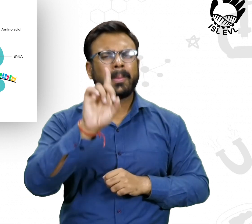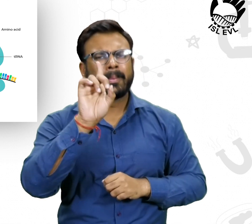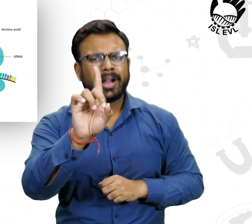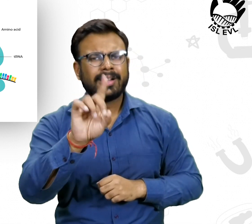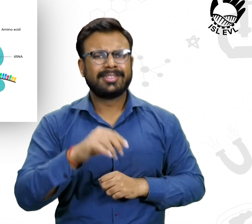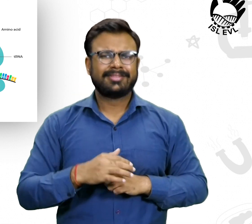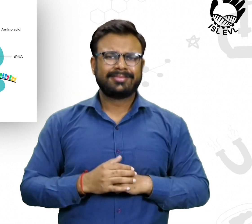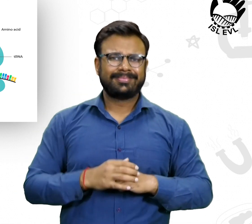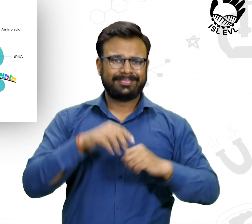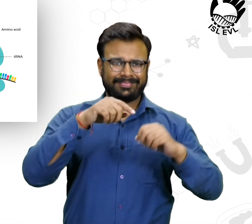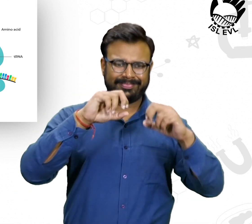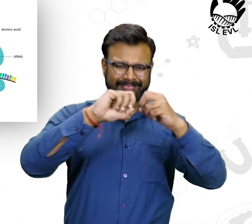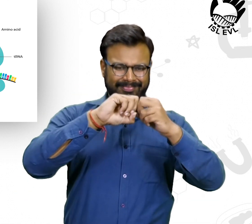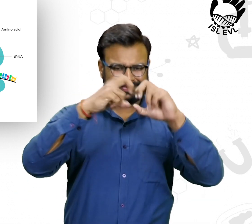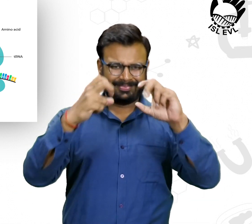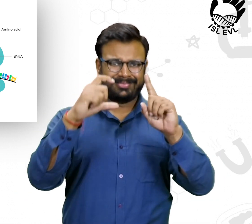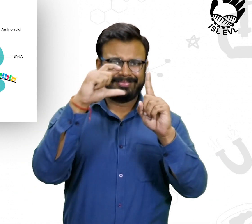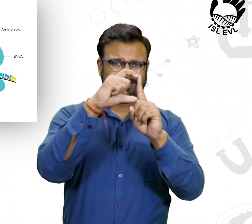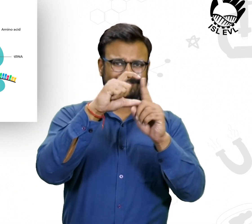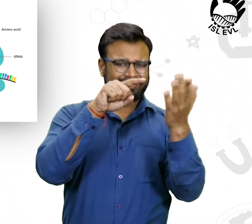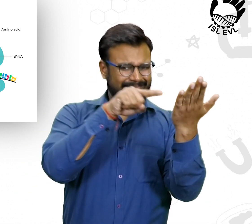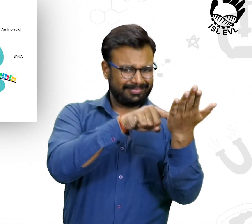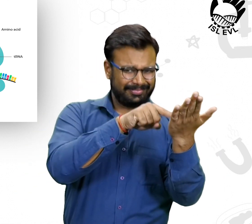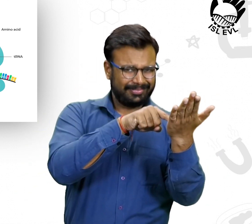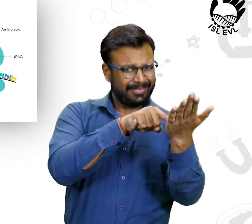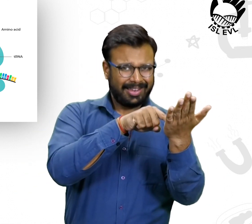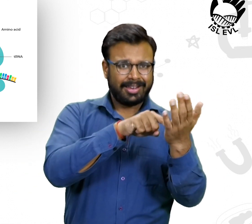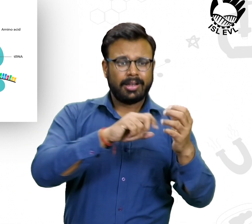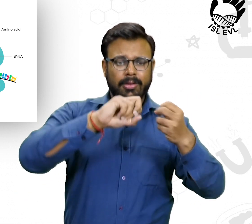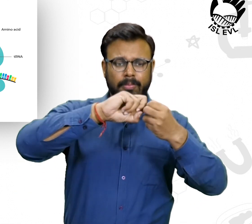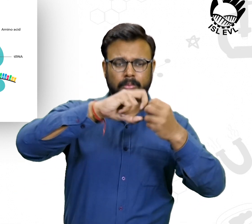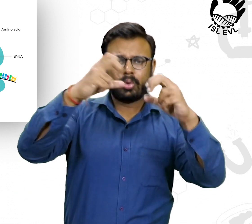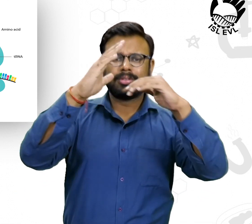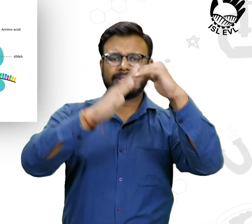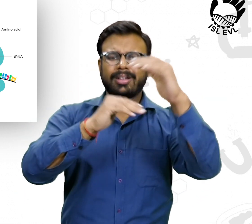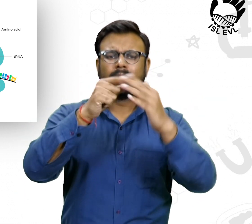What stops the D amino acids from building proteins?